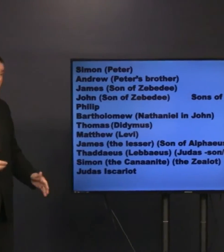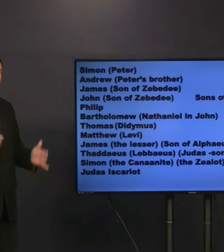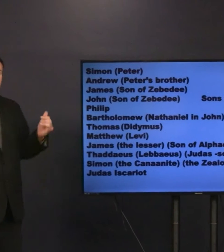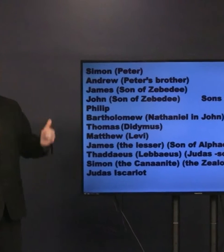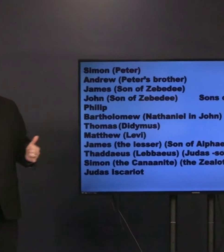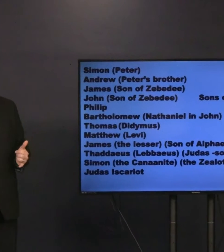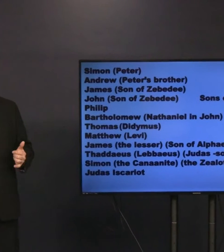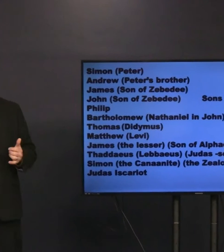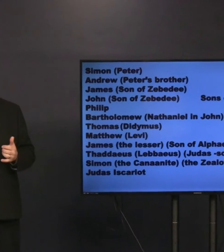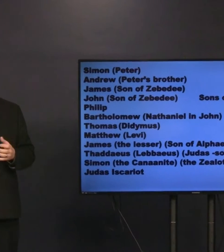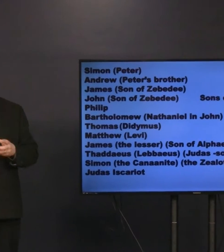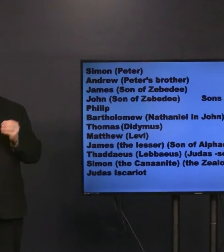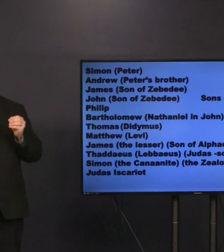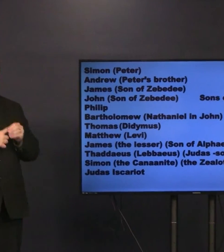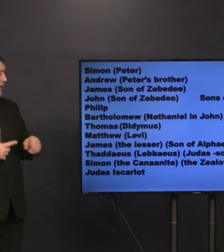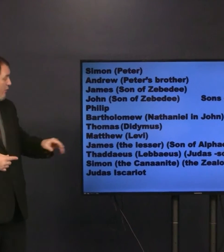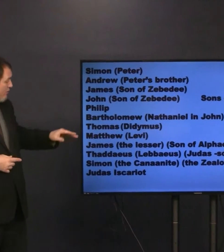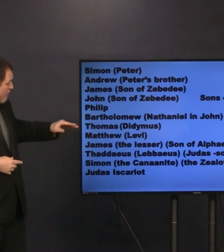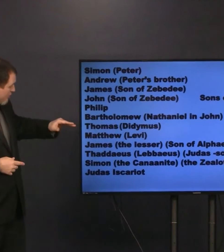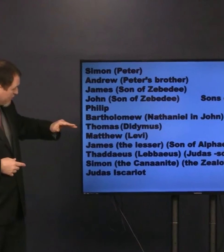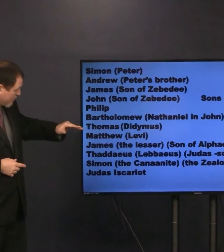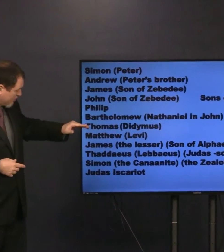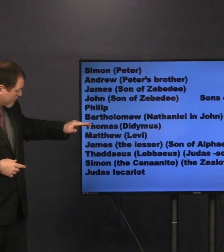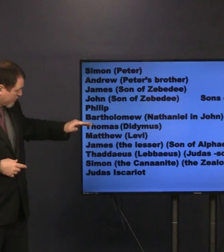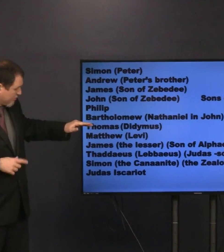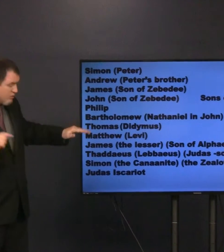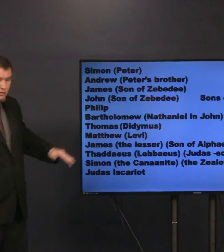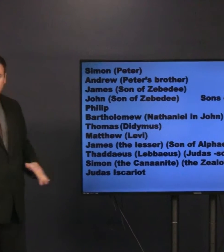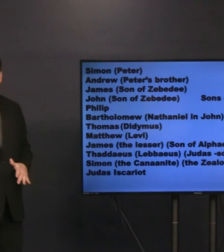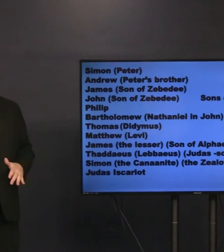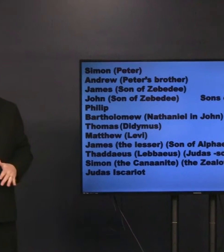are named here. So we are talking about Thomas,